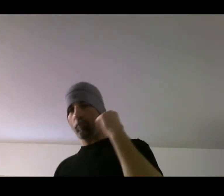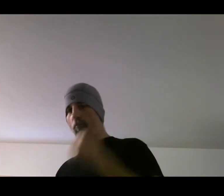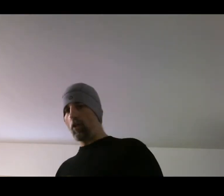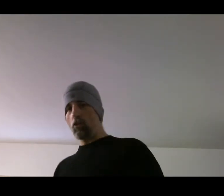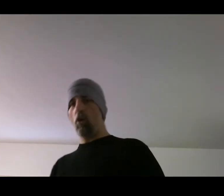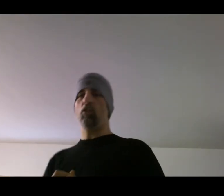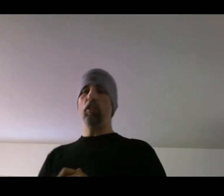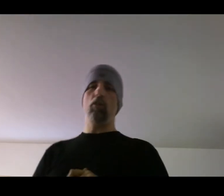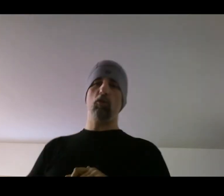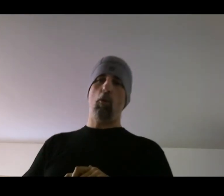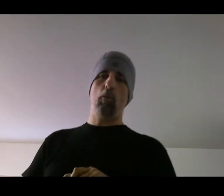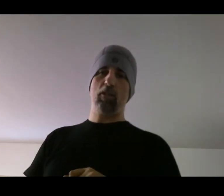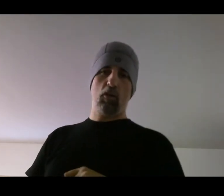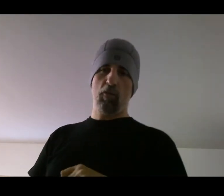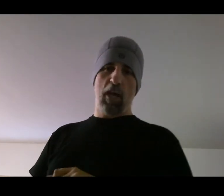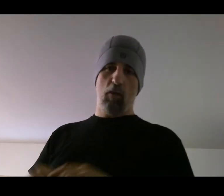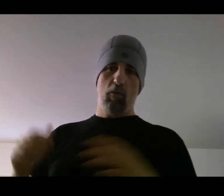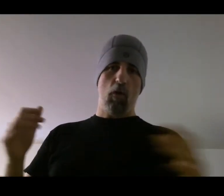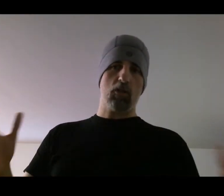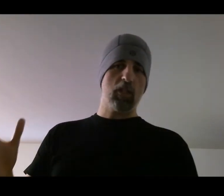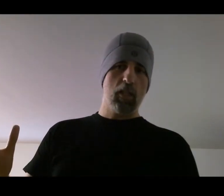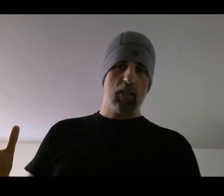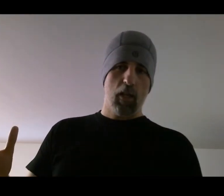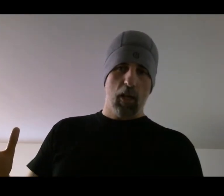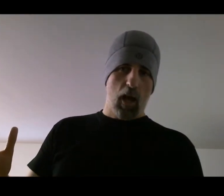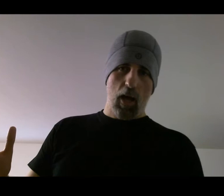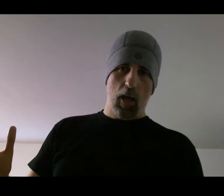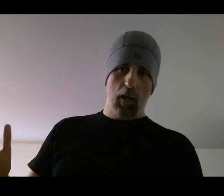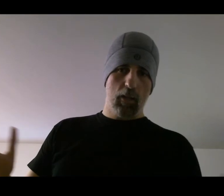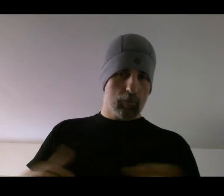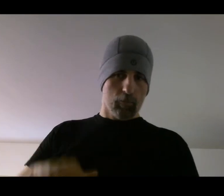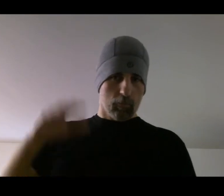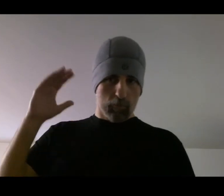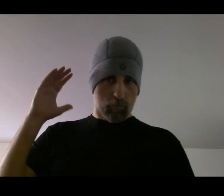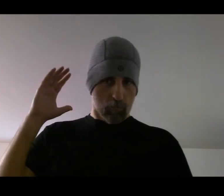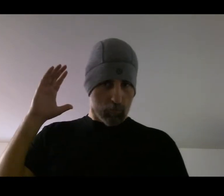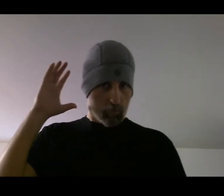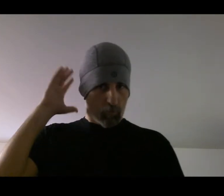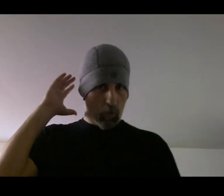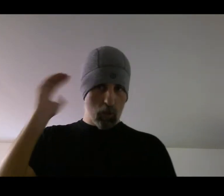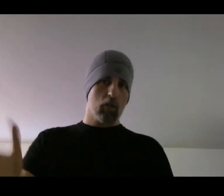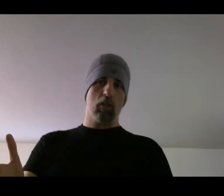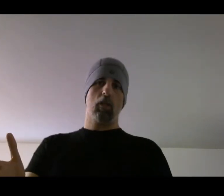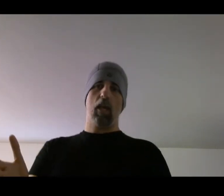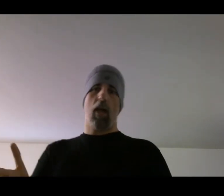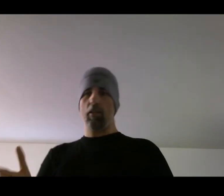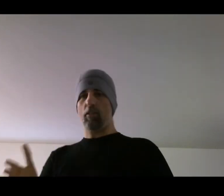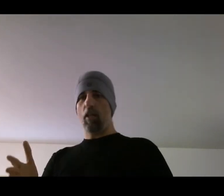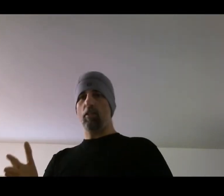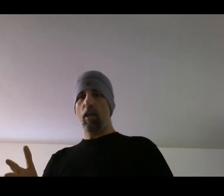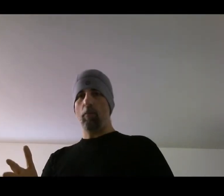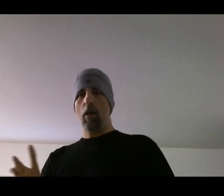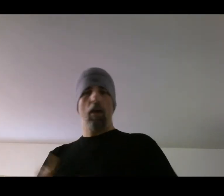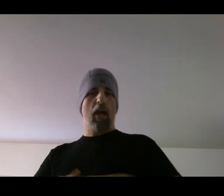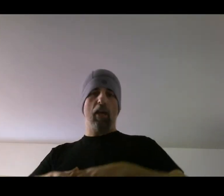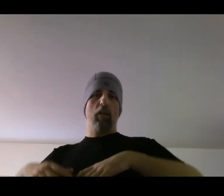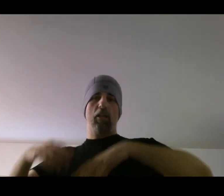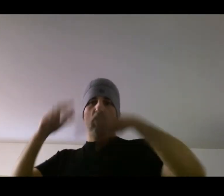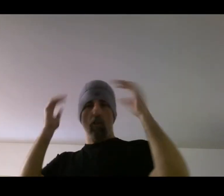You also need those moments of, and we've all seen it, you get a guy in a stun state and he's on the